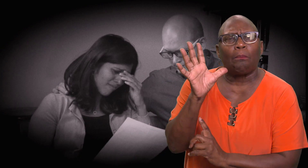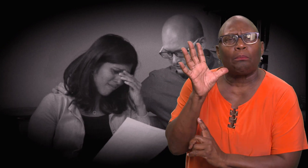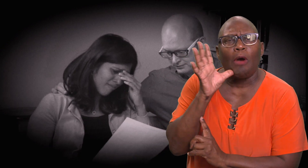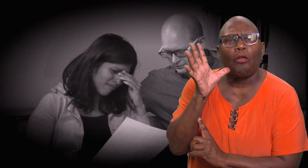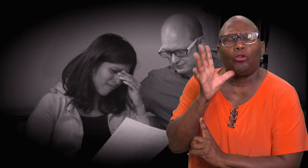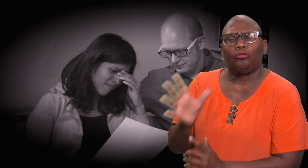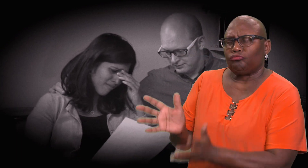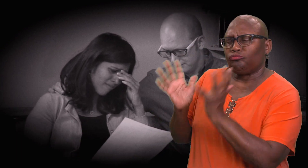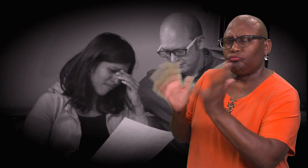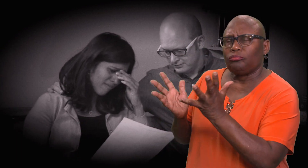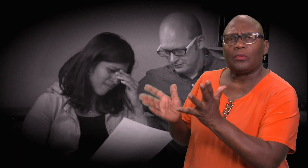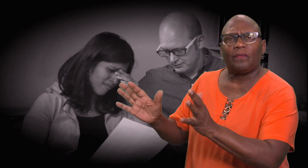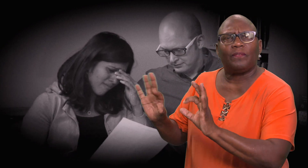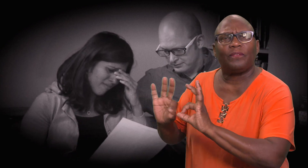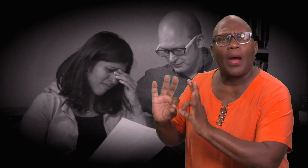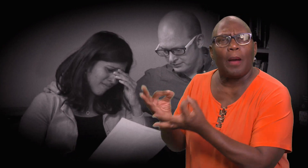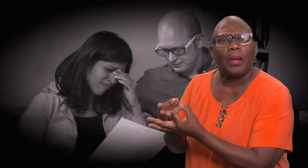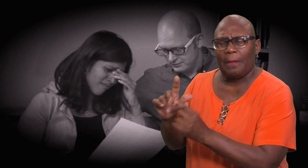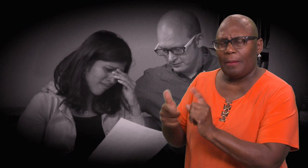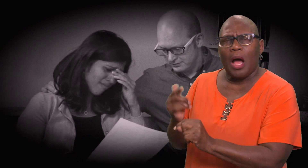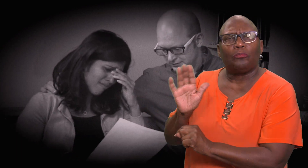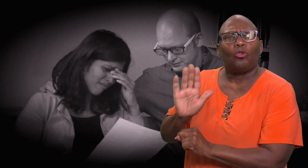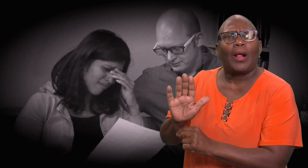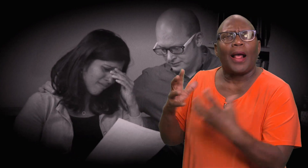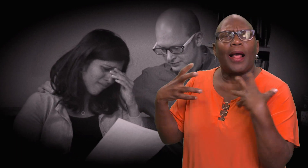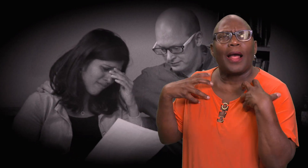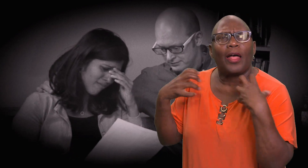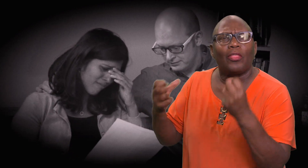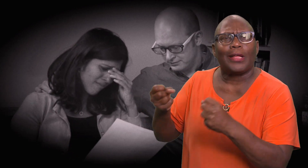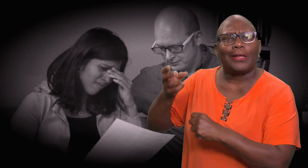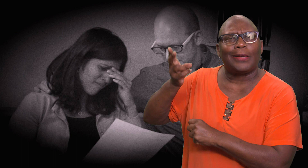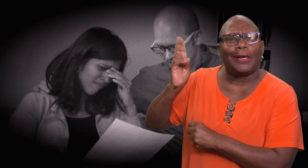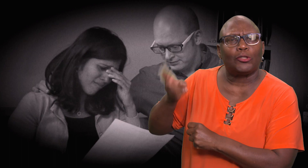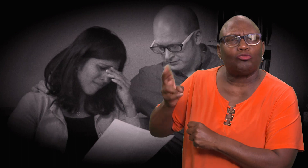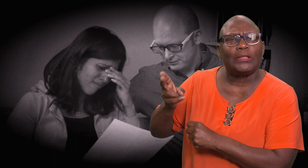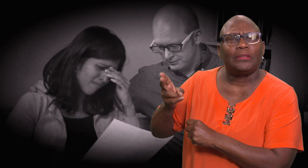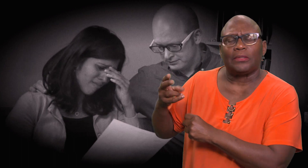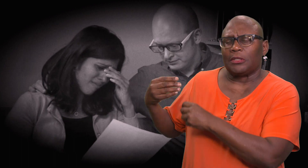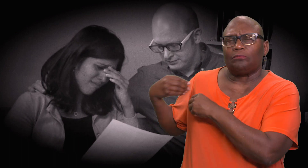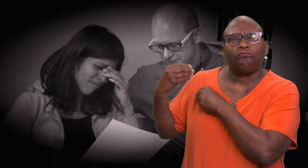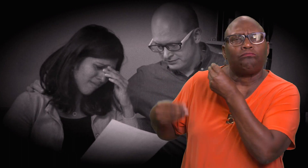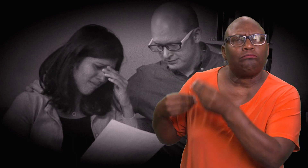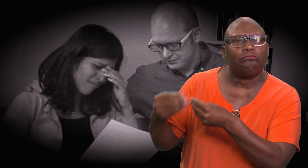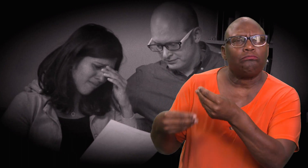What if that mother had been able to talk to her family about their health histories?